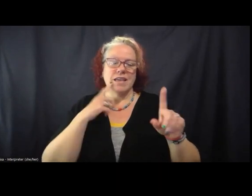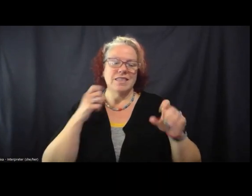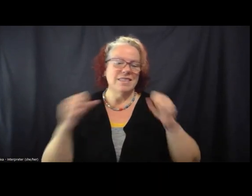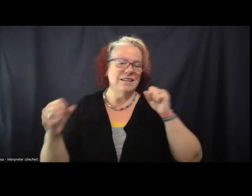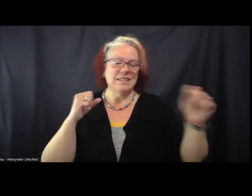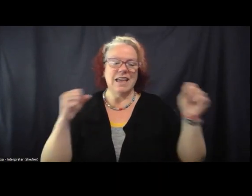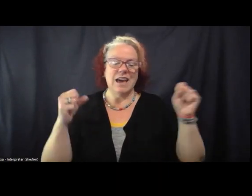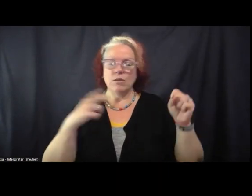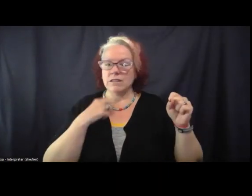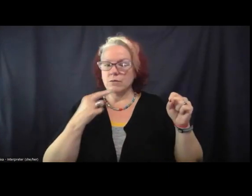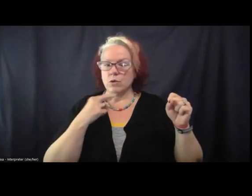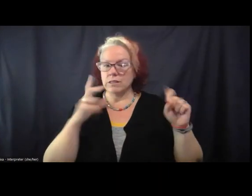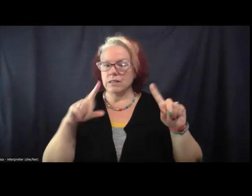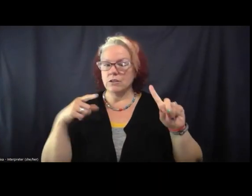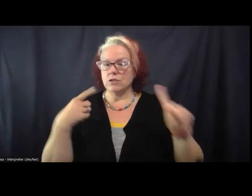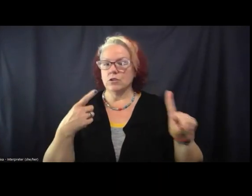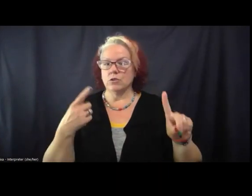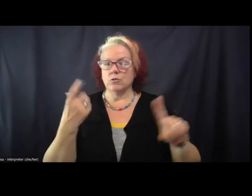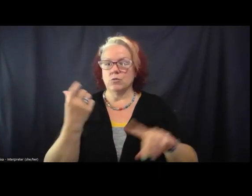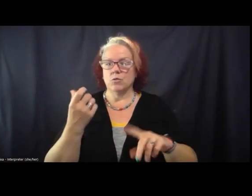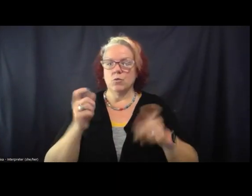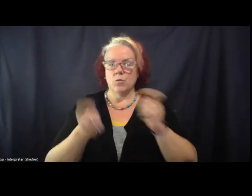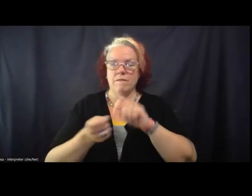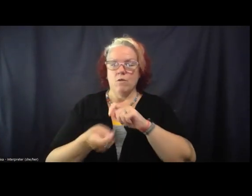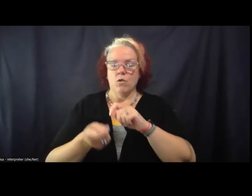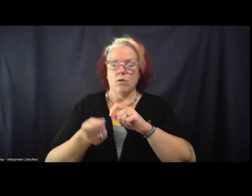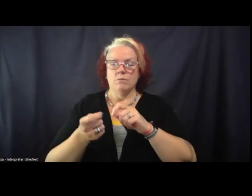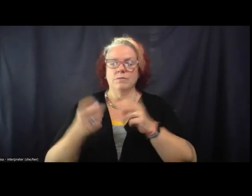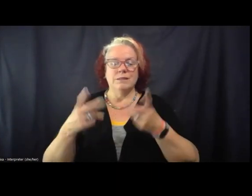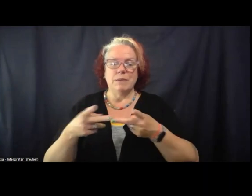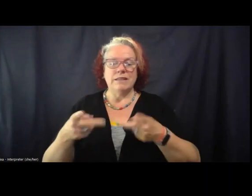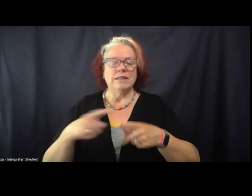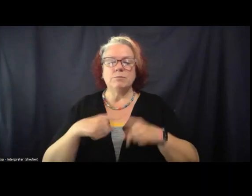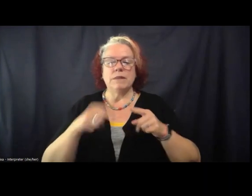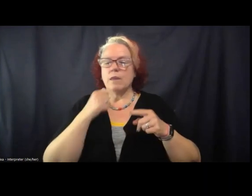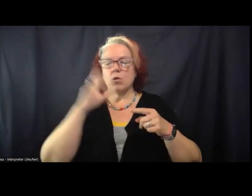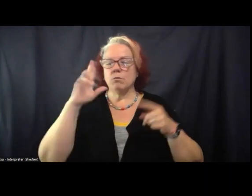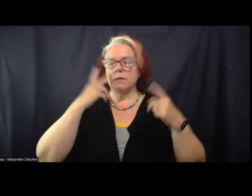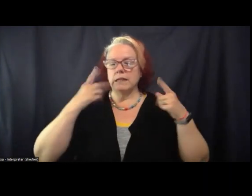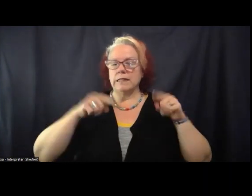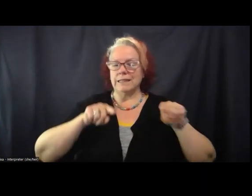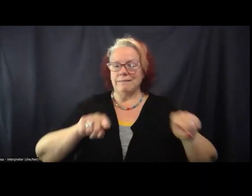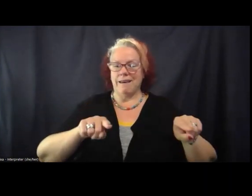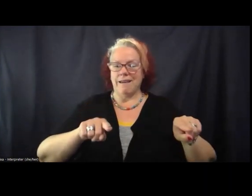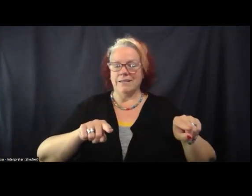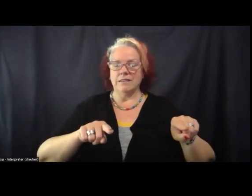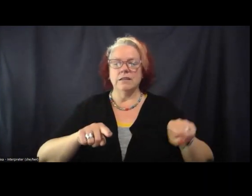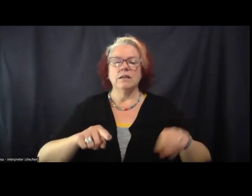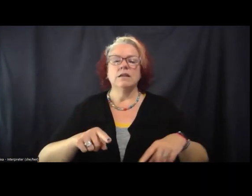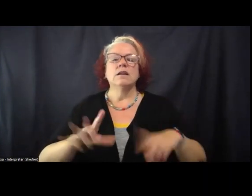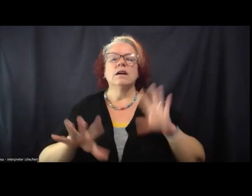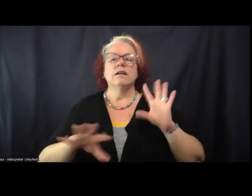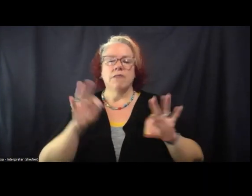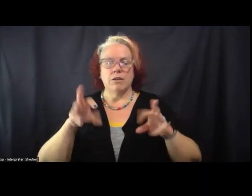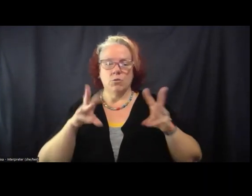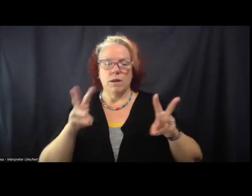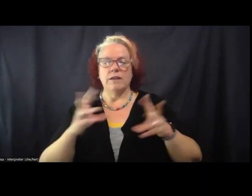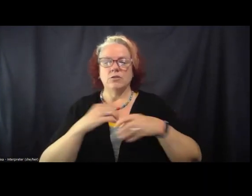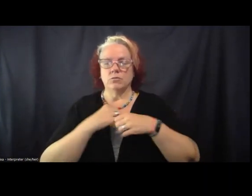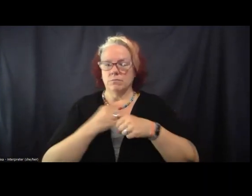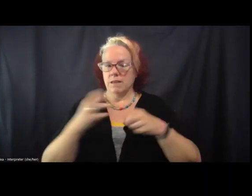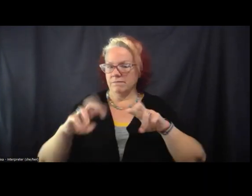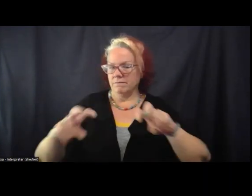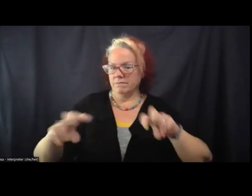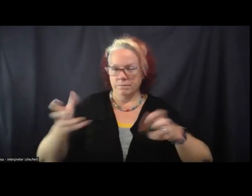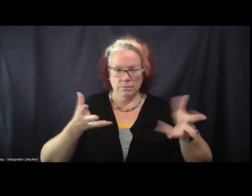certain reform spaces, but they weren't politically aligned voices. So just finding a way to be in community and get feedback from people